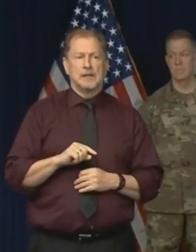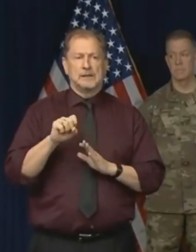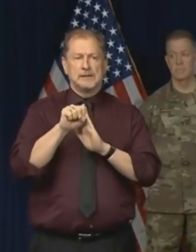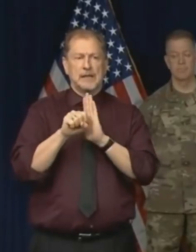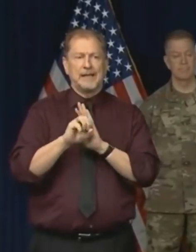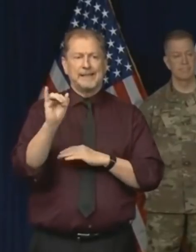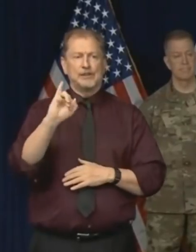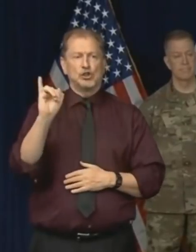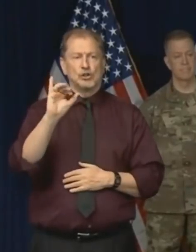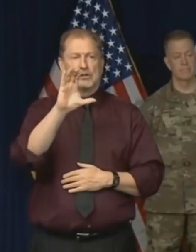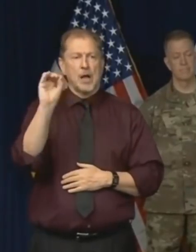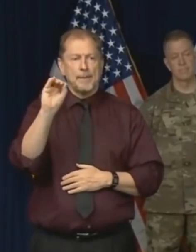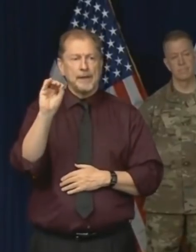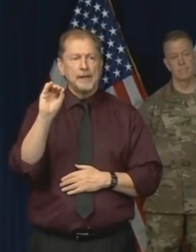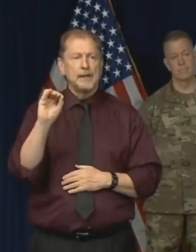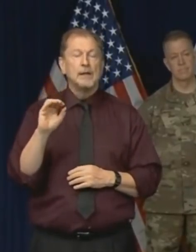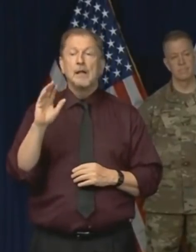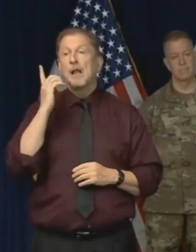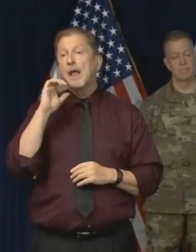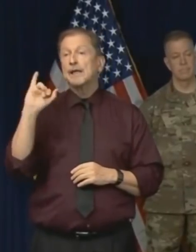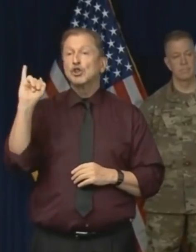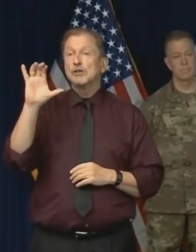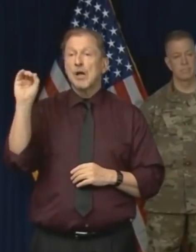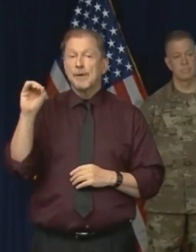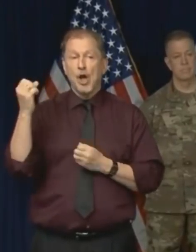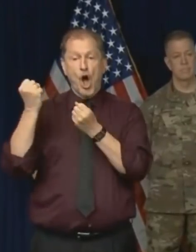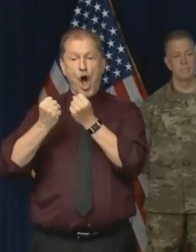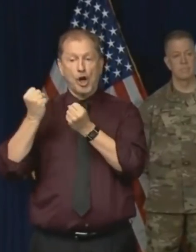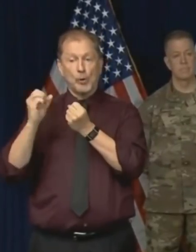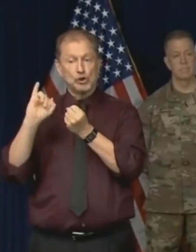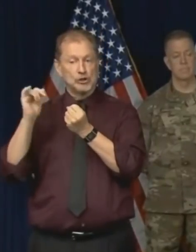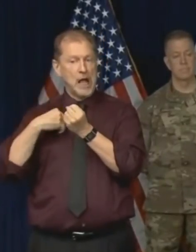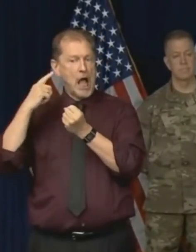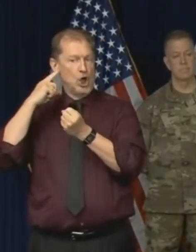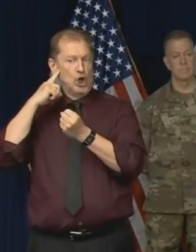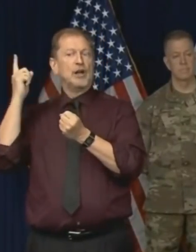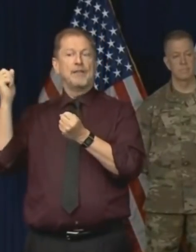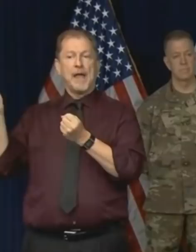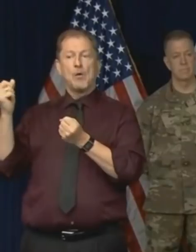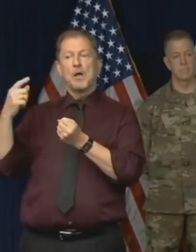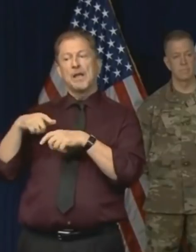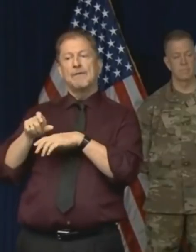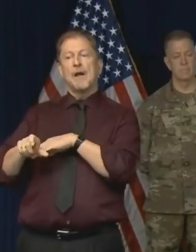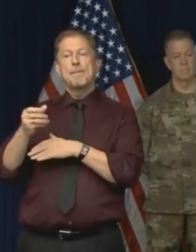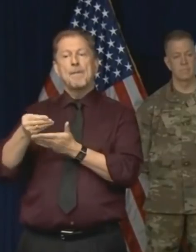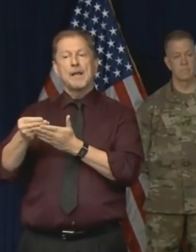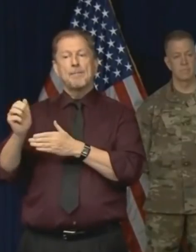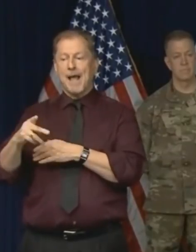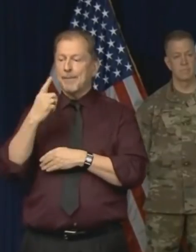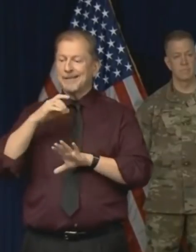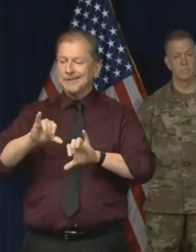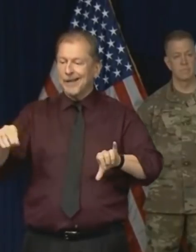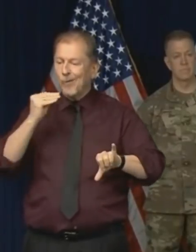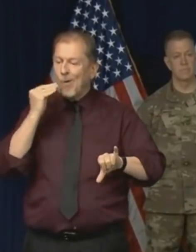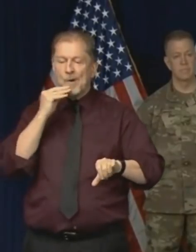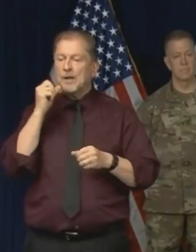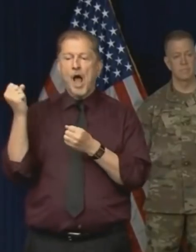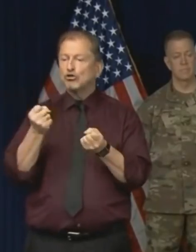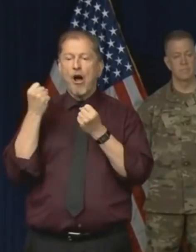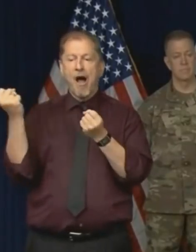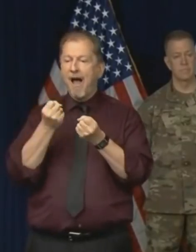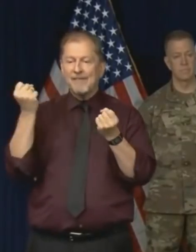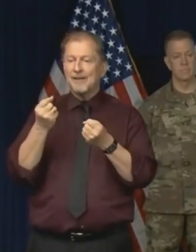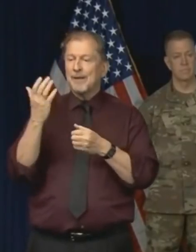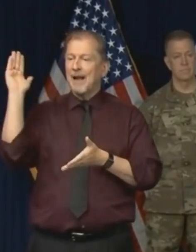insure folks, auto insurance for instance, are offering refunds or credits because there are definitely fewer